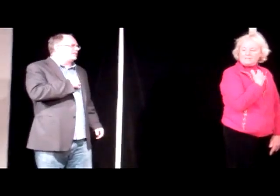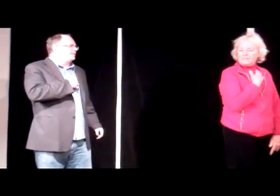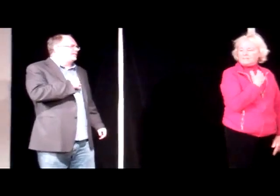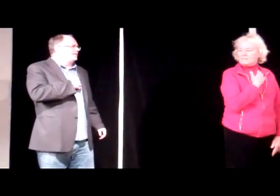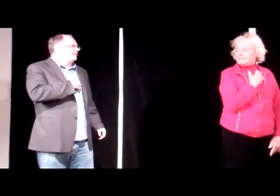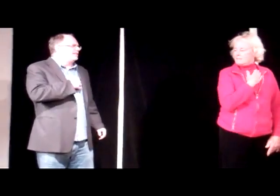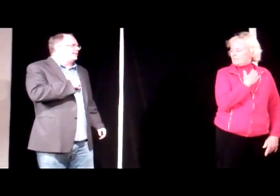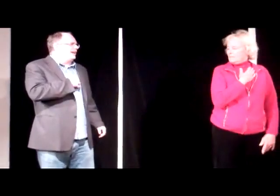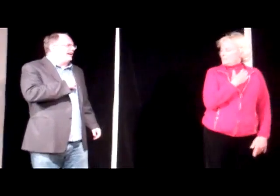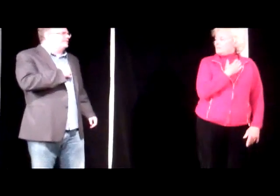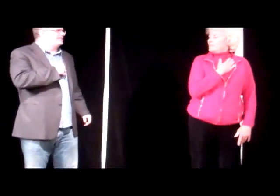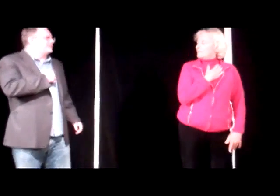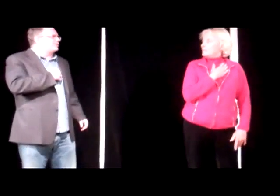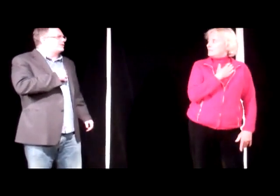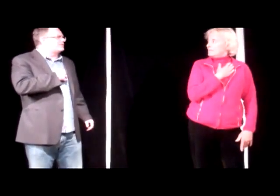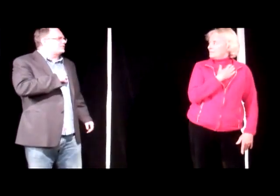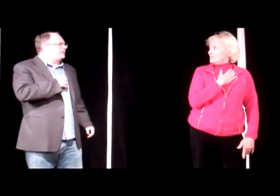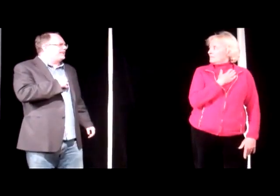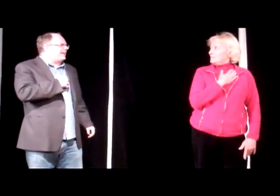Well, I didn't know nerves could be gay.